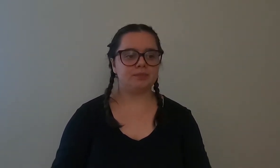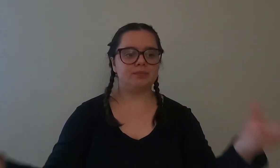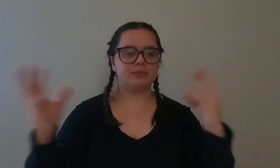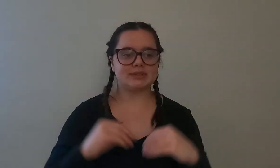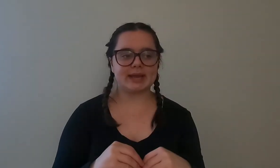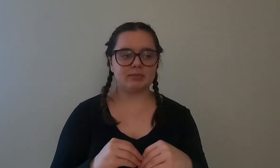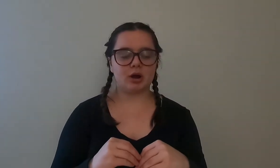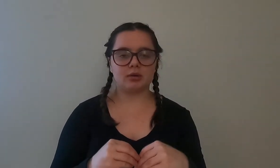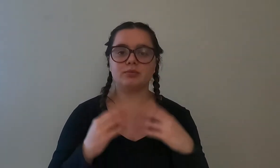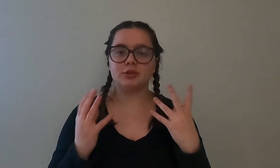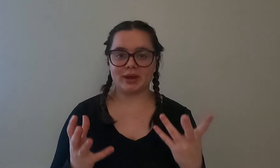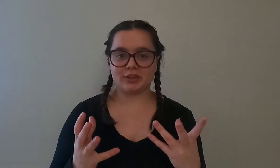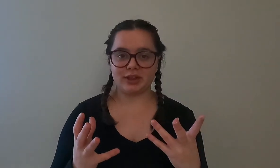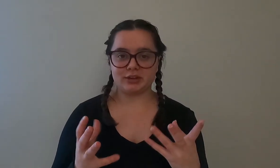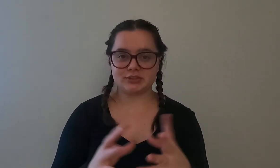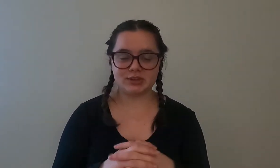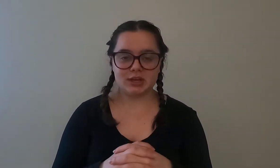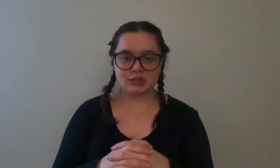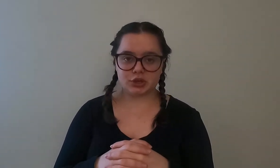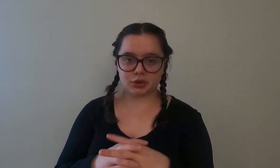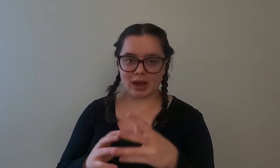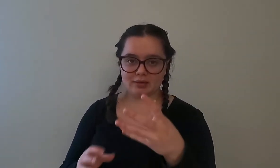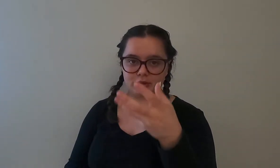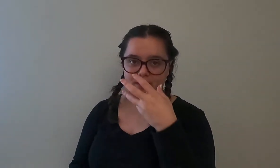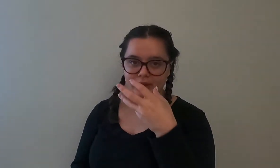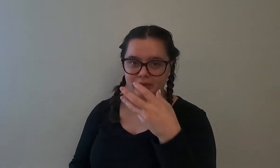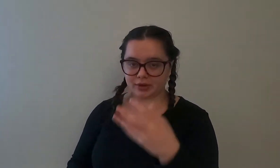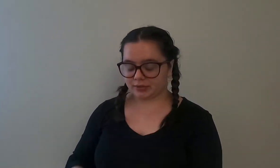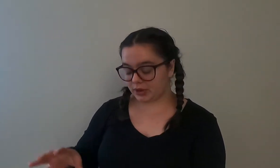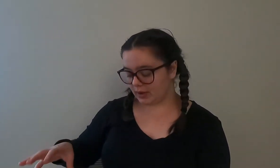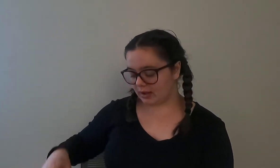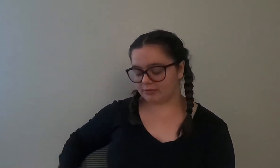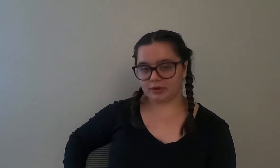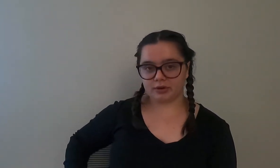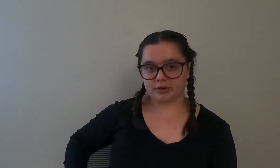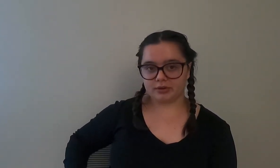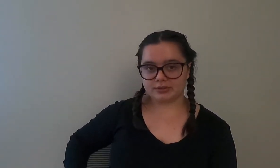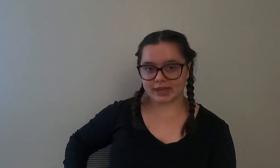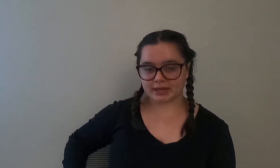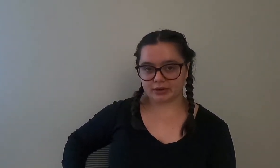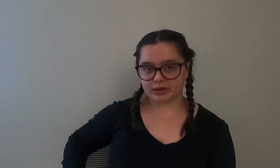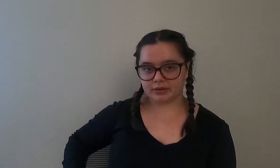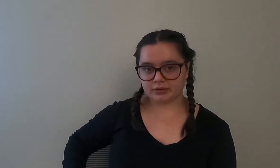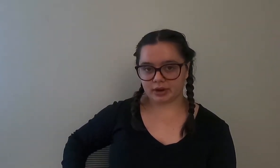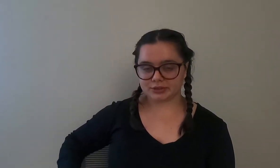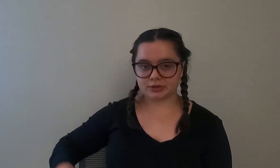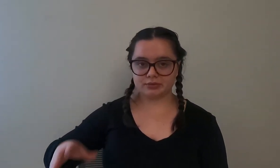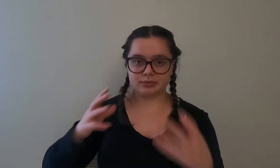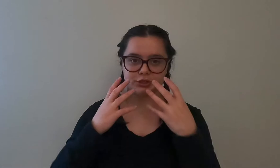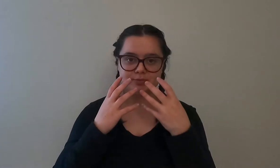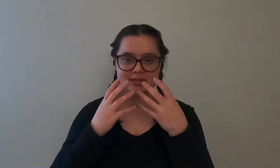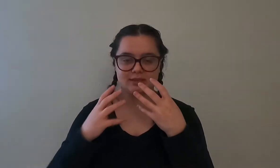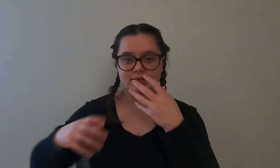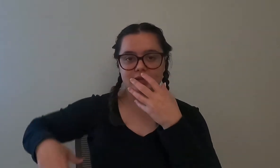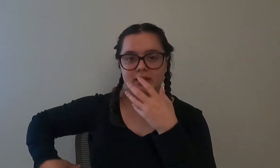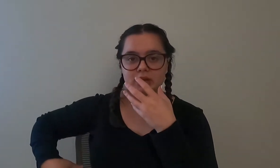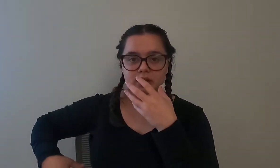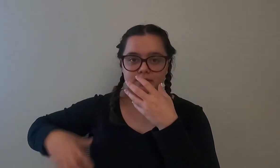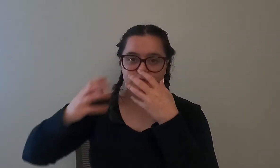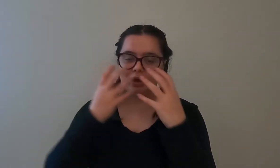the second part the regulators so you have your regulator and then you have your secondary your octo which is basically you